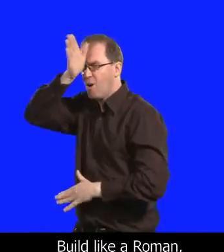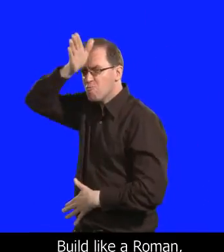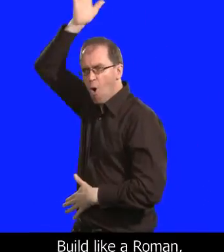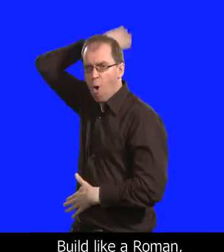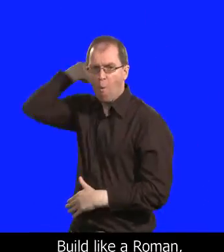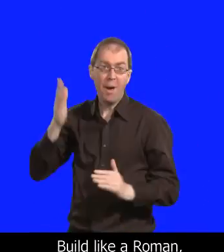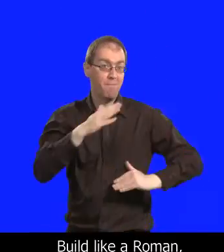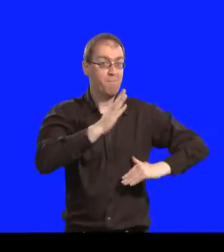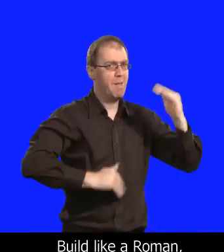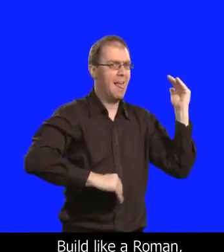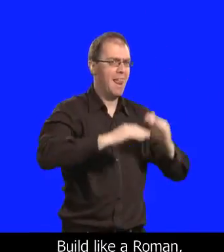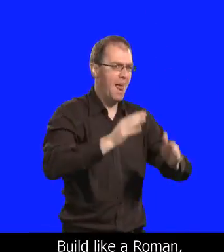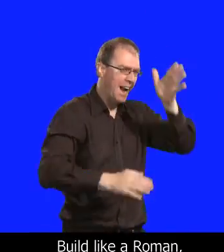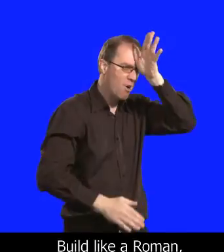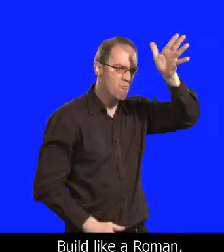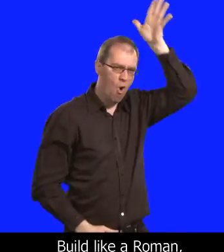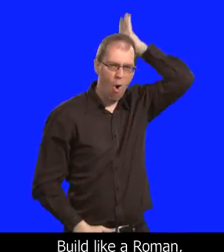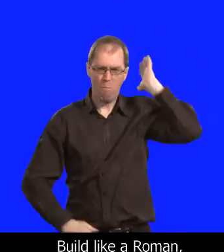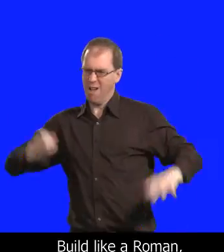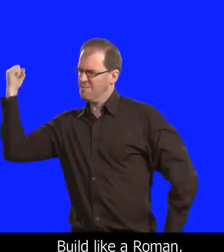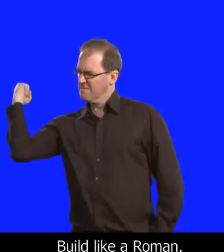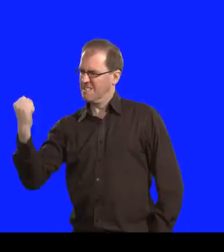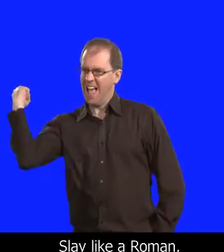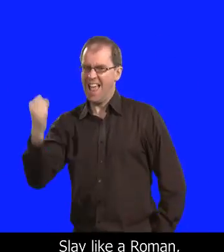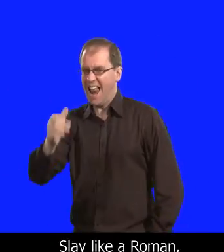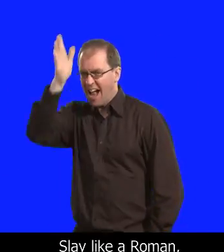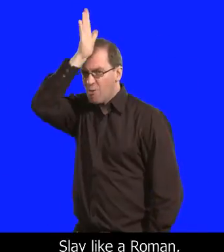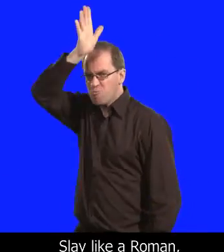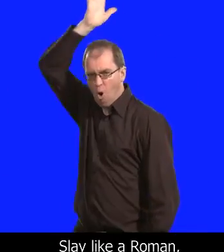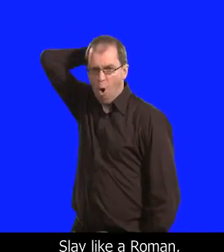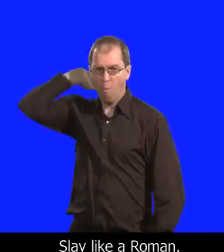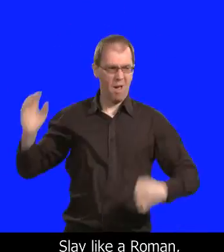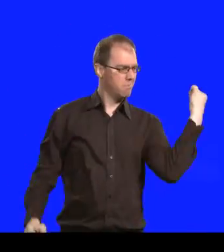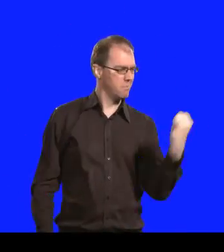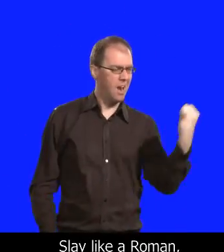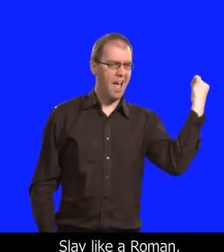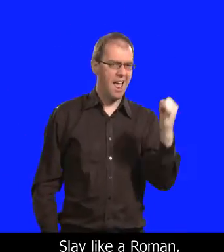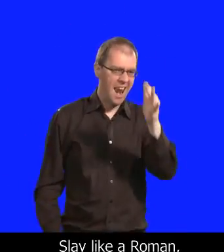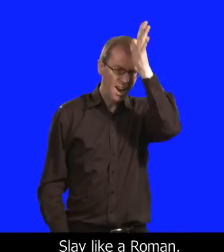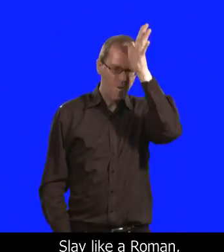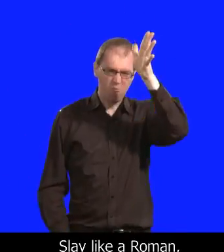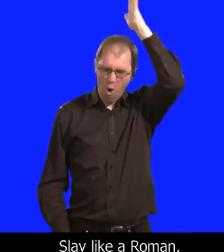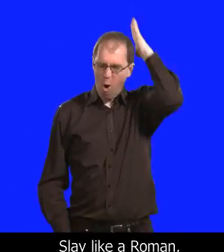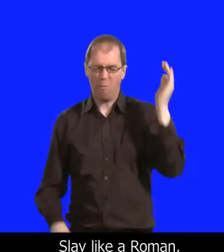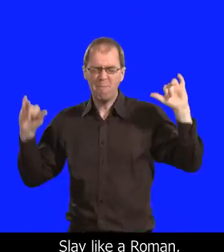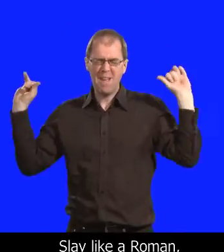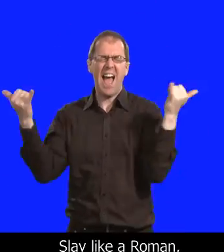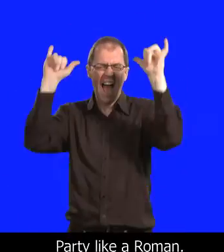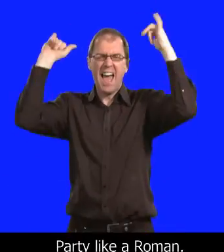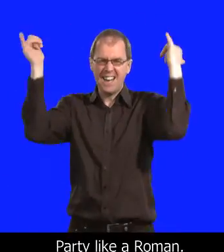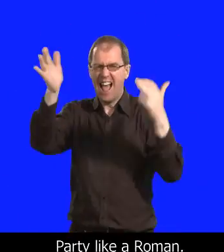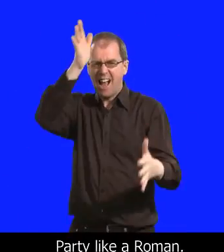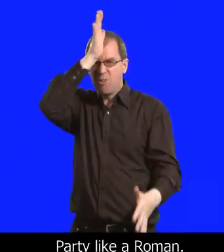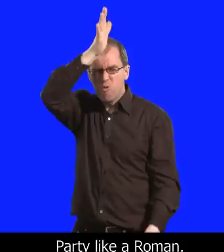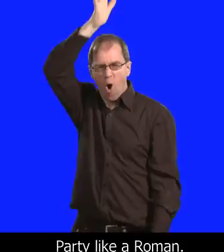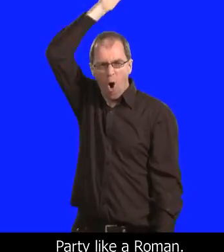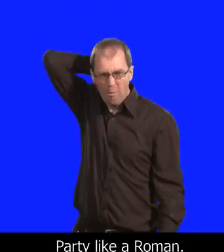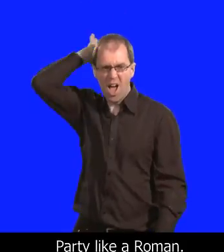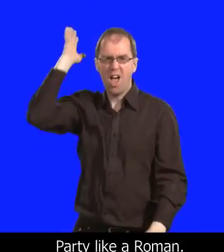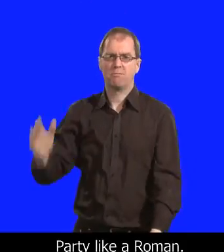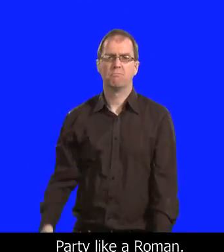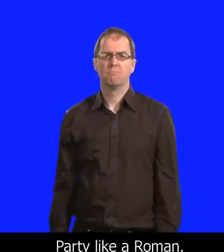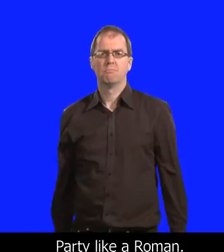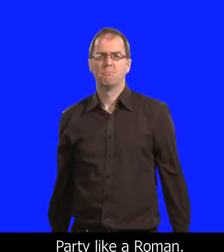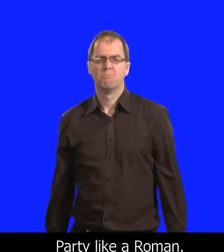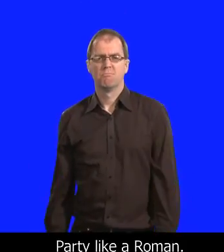Build like a Roman, build like a Roman. Stay like a Roman, stay like a Roman. Party like a